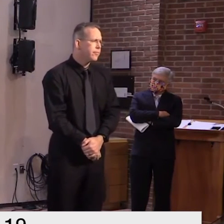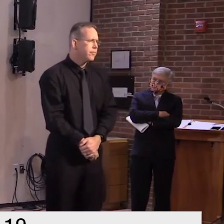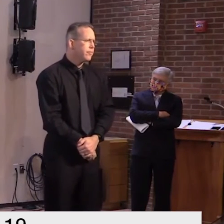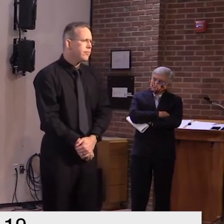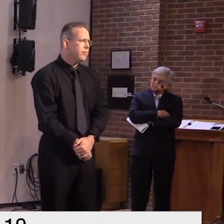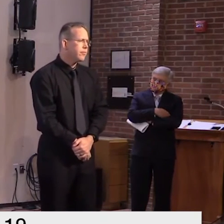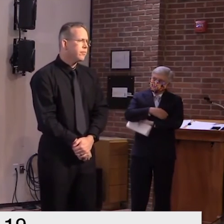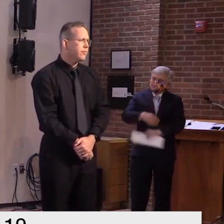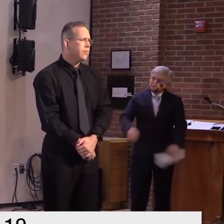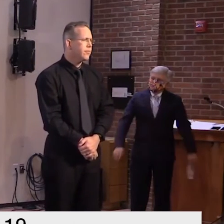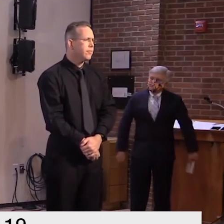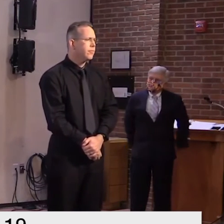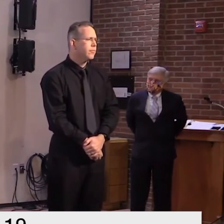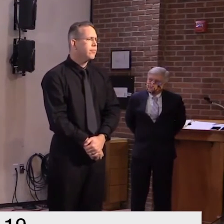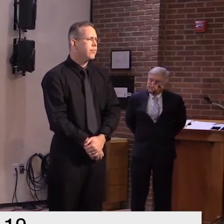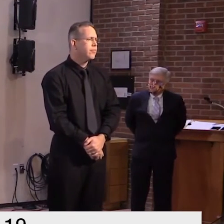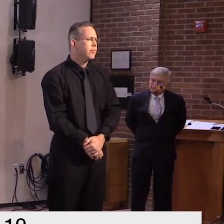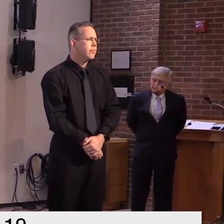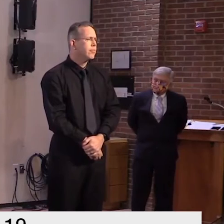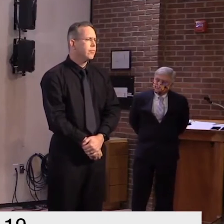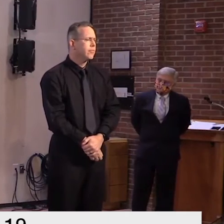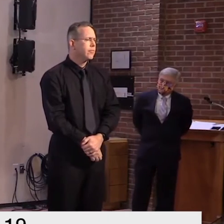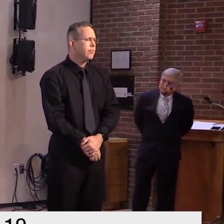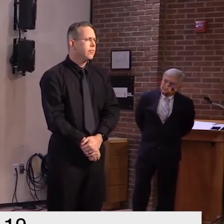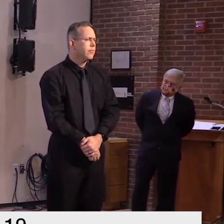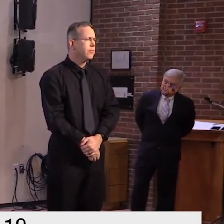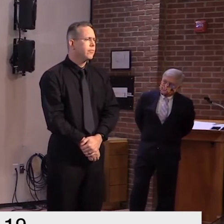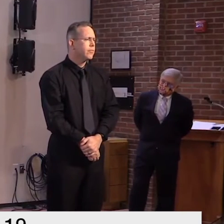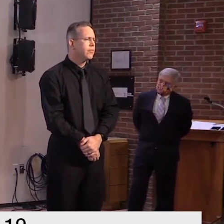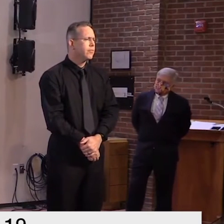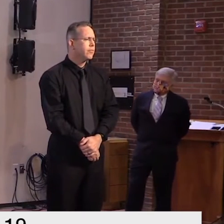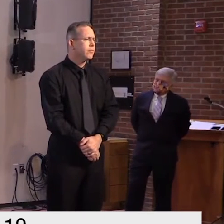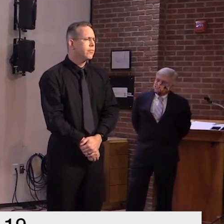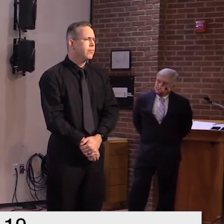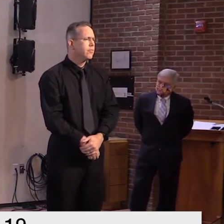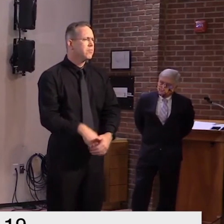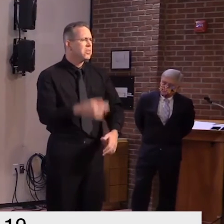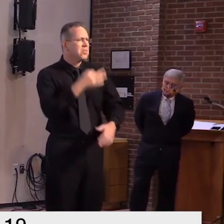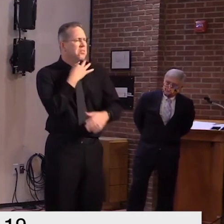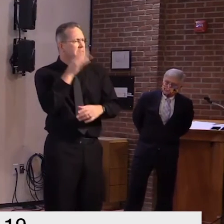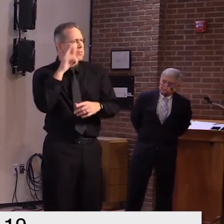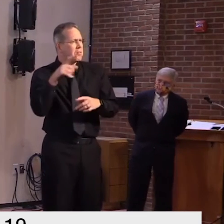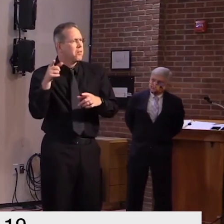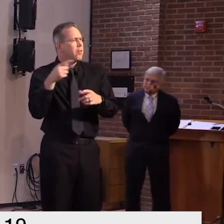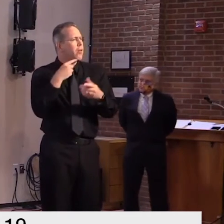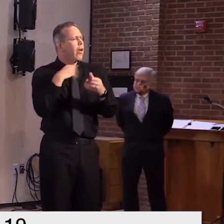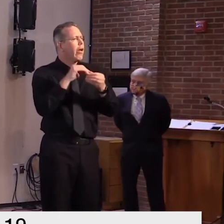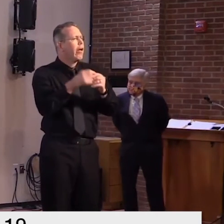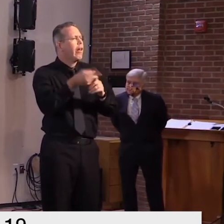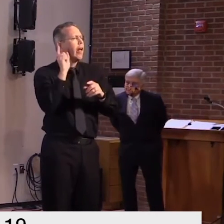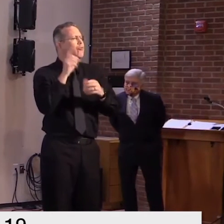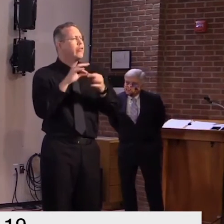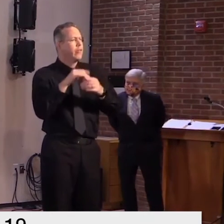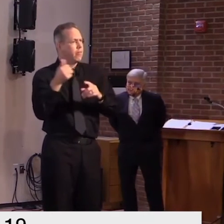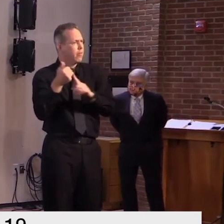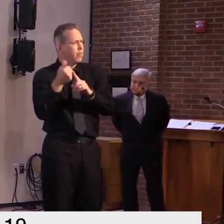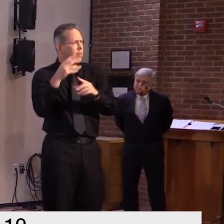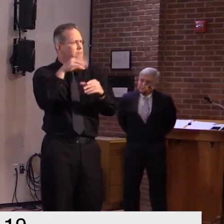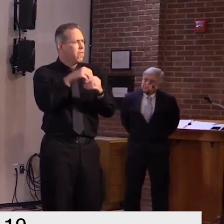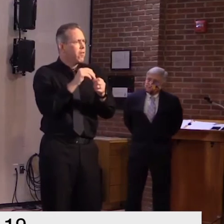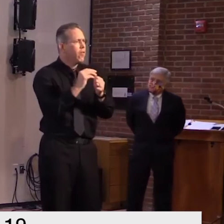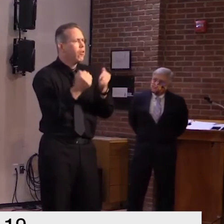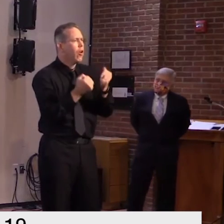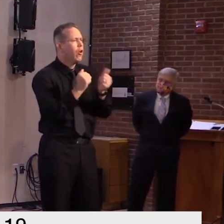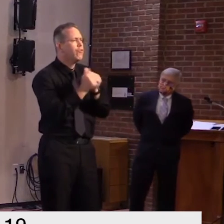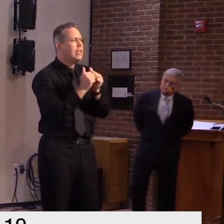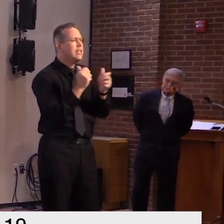yeah let me clarify that until the state of emergency is over uh or and that's not just the piece of paper it's whether you know